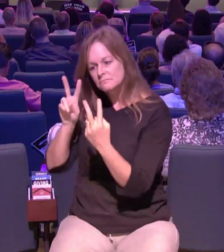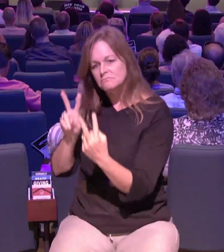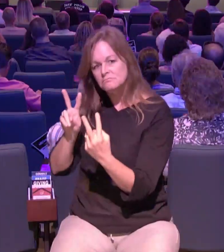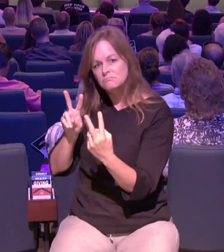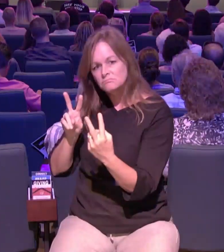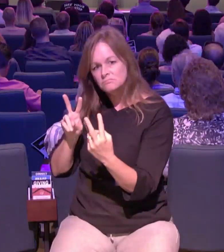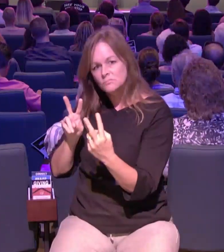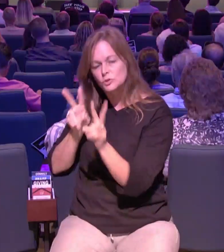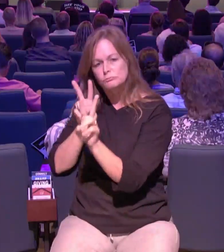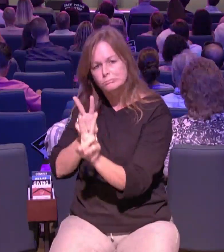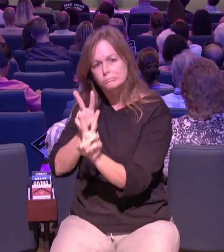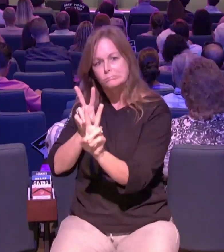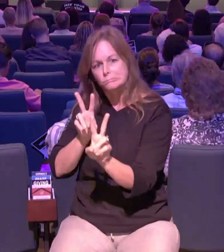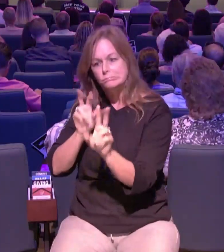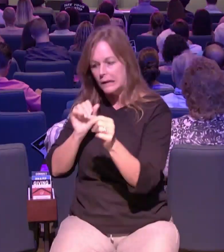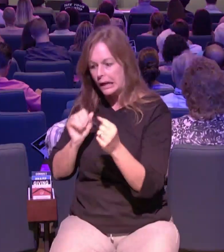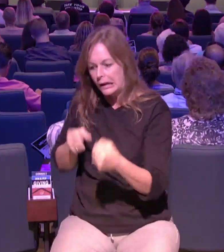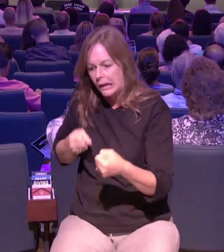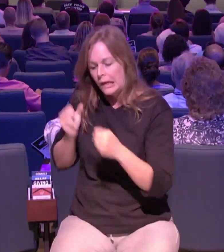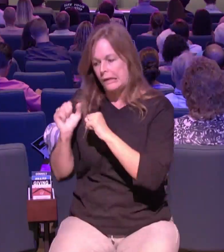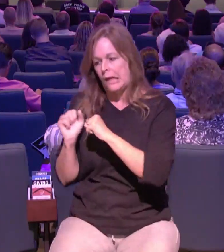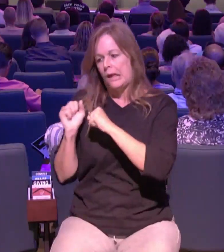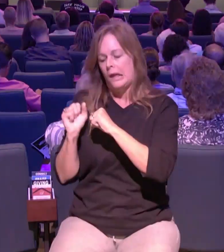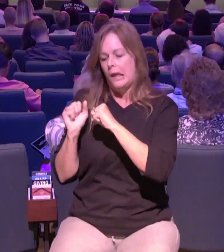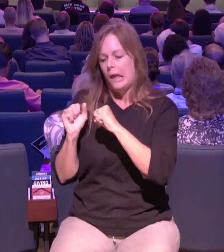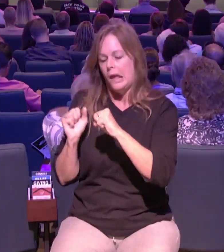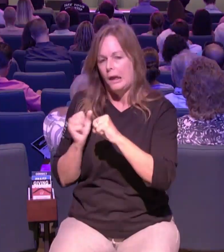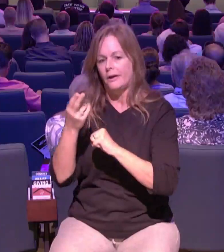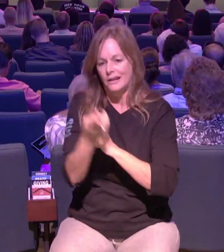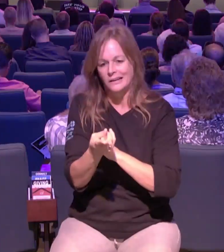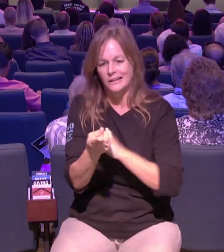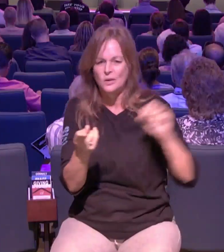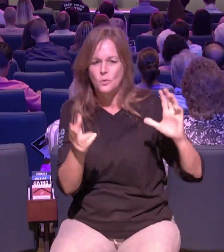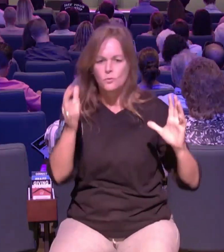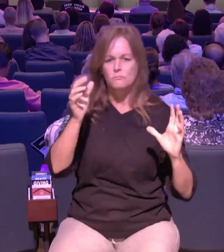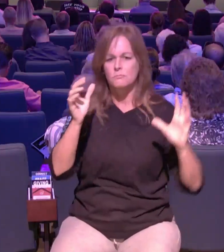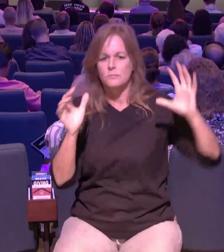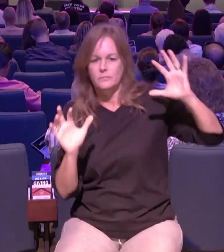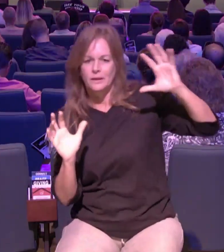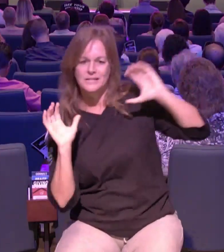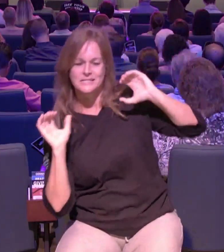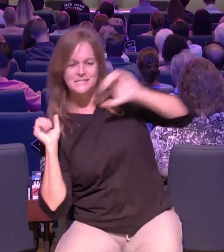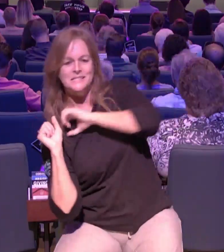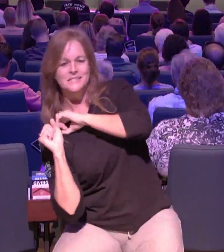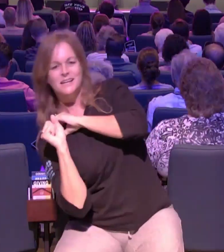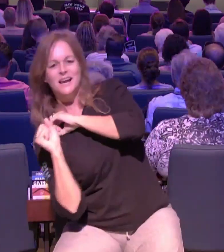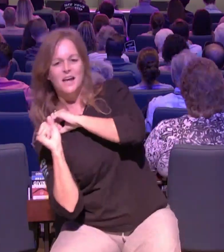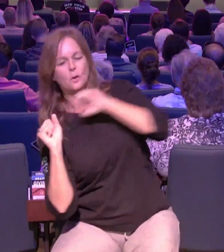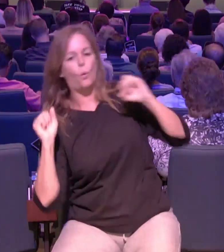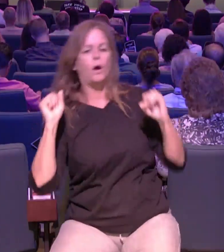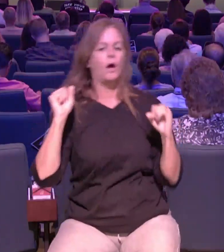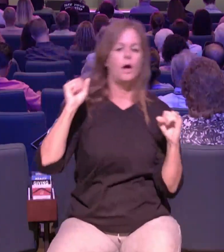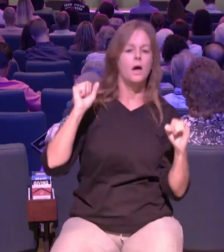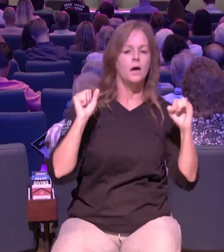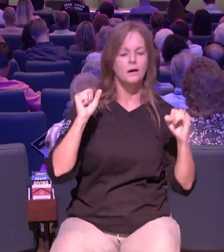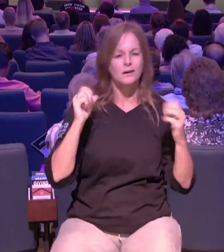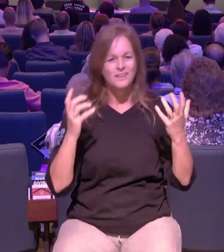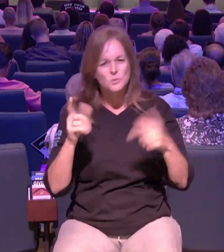to know what you have to do is important it's significant in the body of christ paul puts it this way in first corinthians chapter